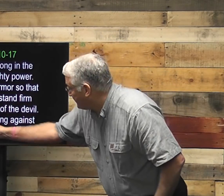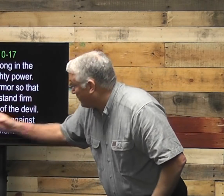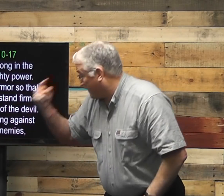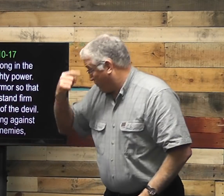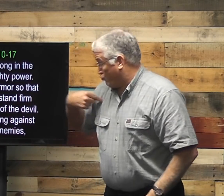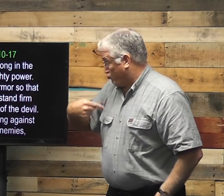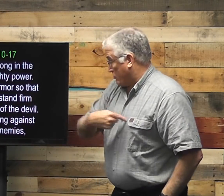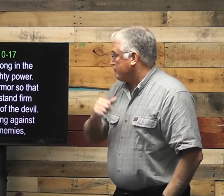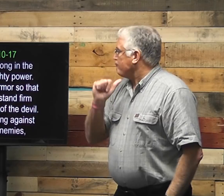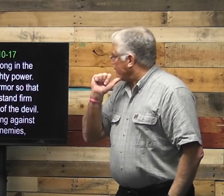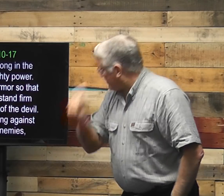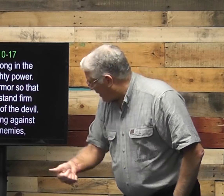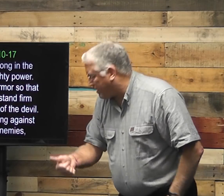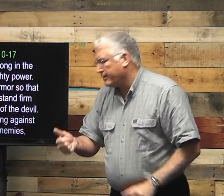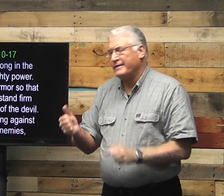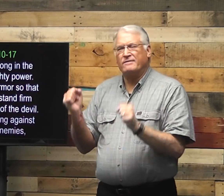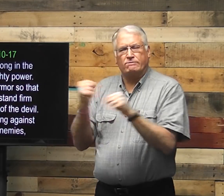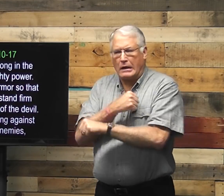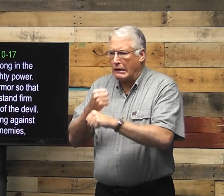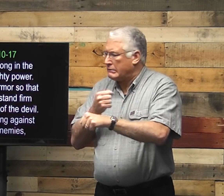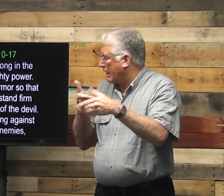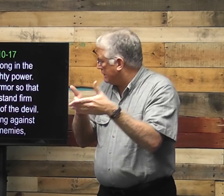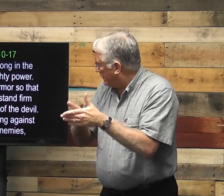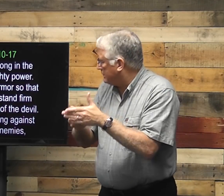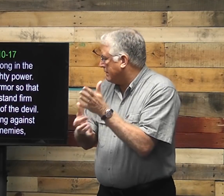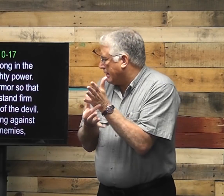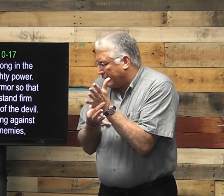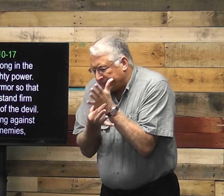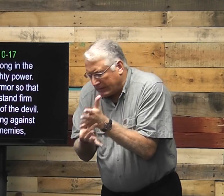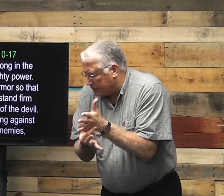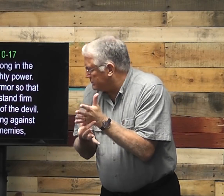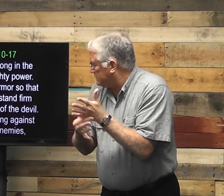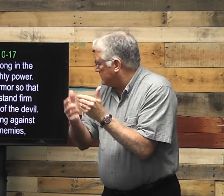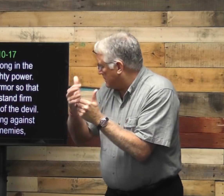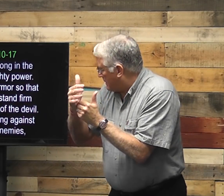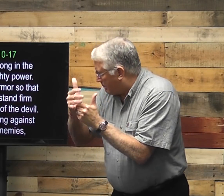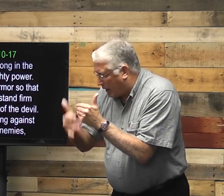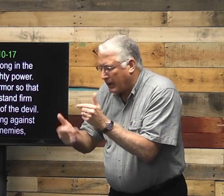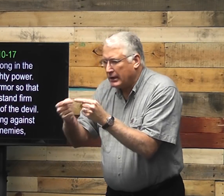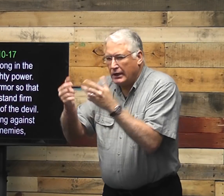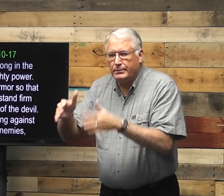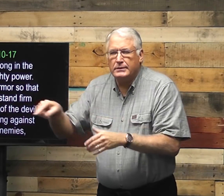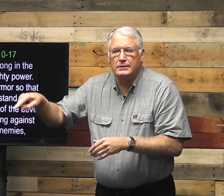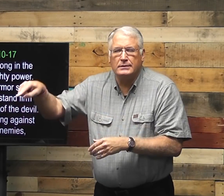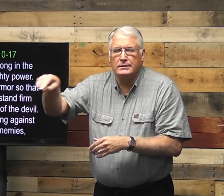For we are not fighting against flesh and blood enemies.